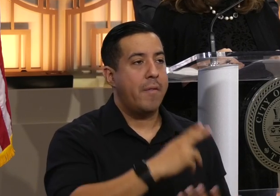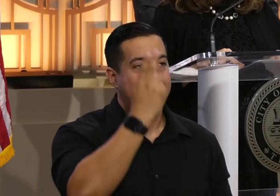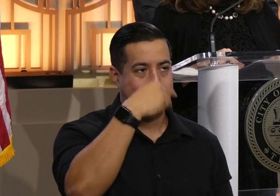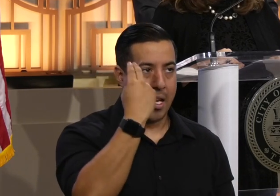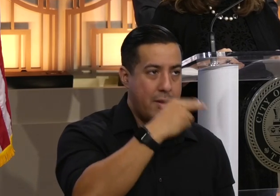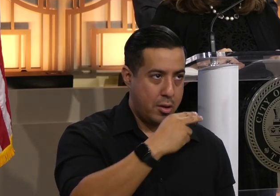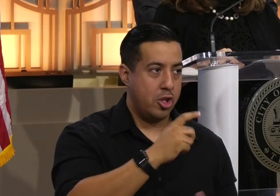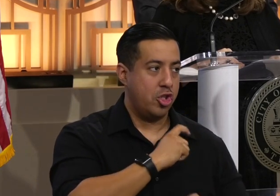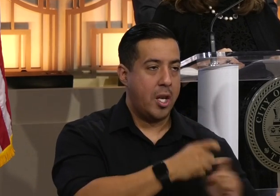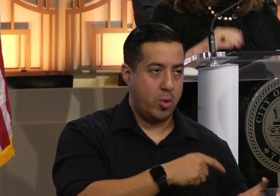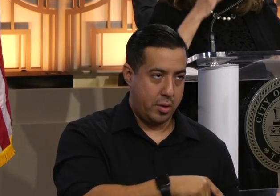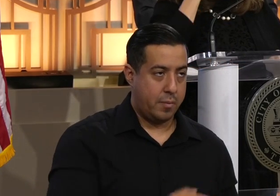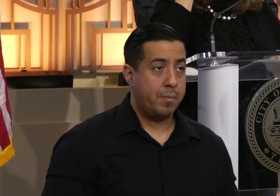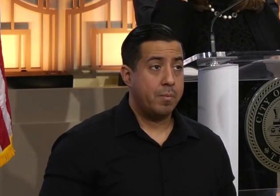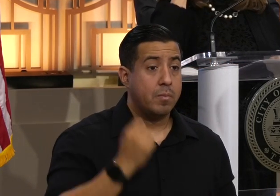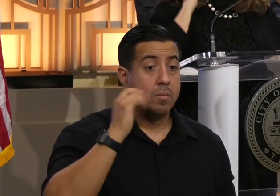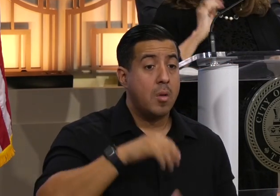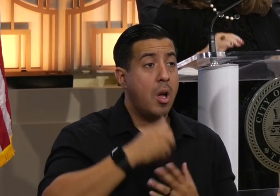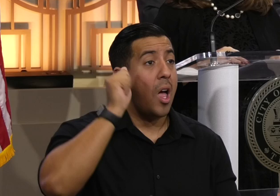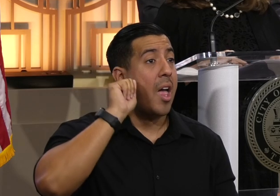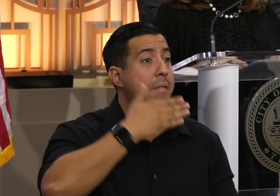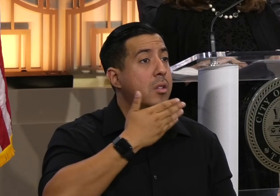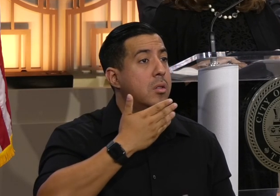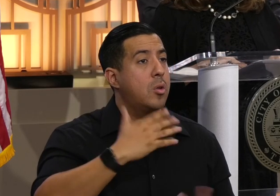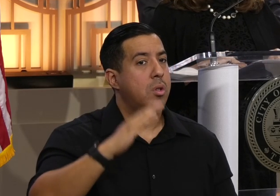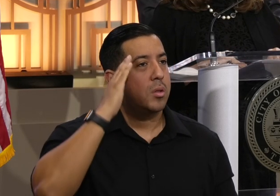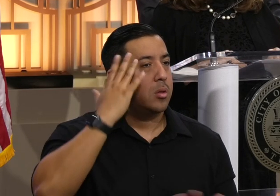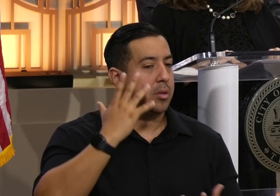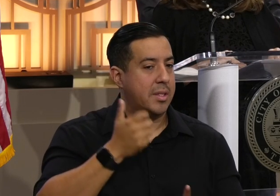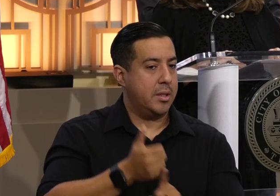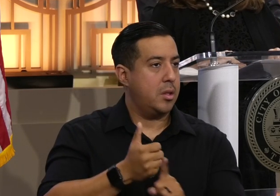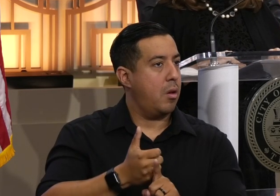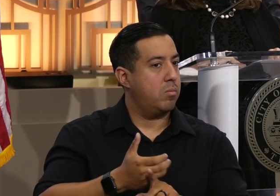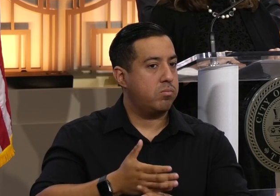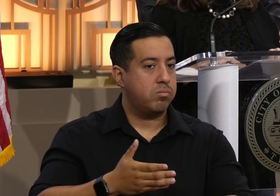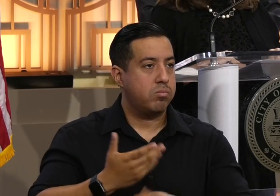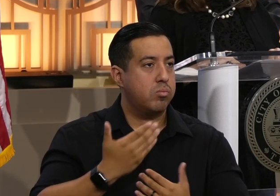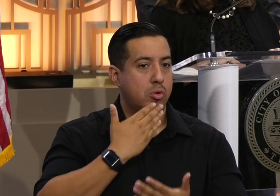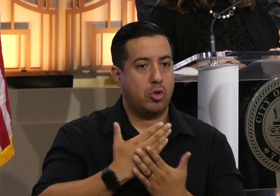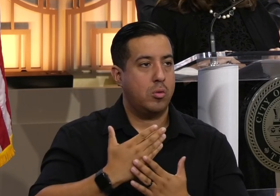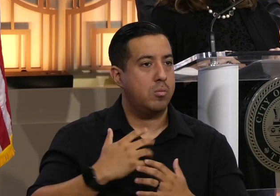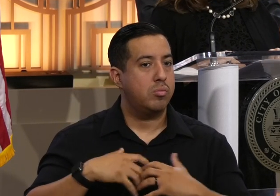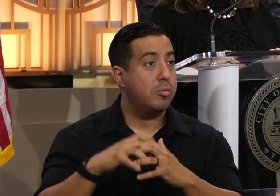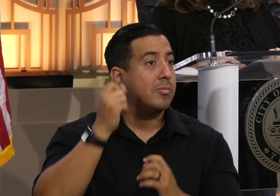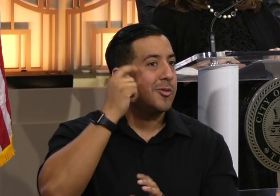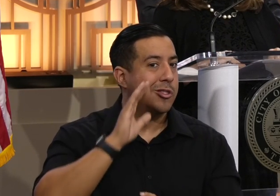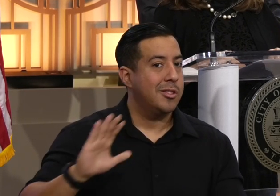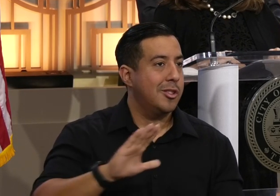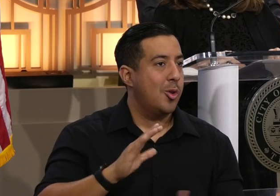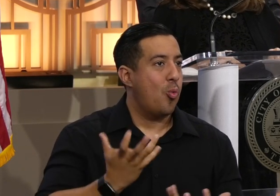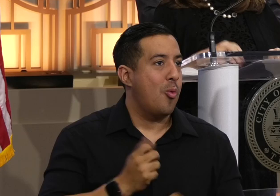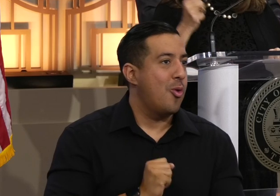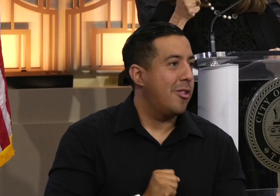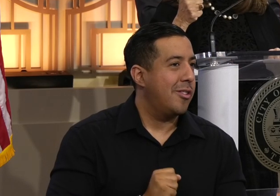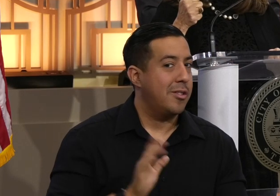Afghan evacuees and refugees are known for quickly becoming self-sufficient. Let me tell you, they all want to work. That was one of the first